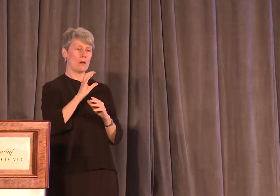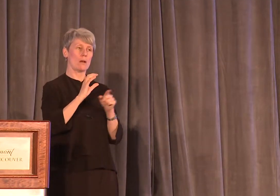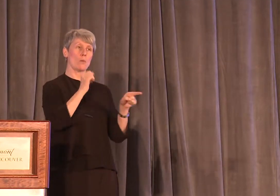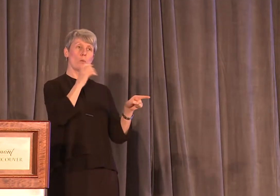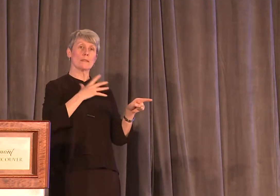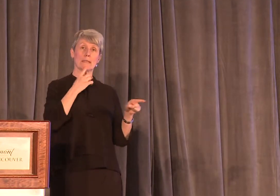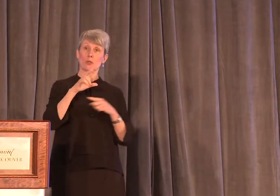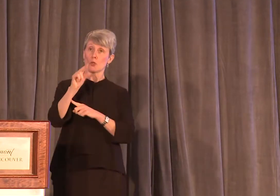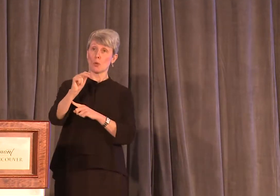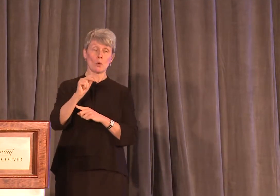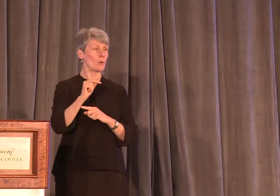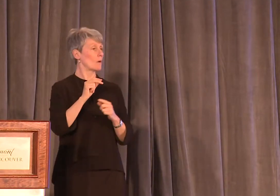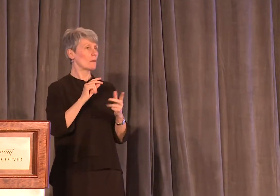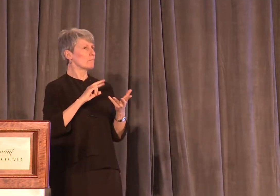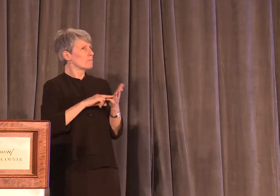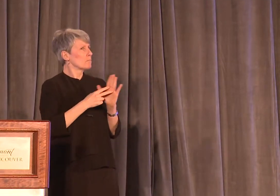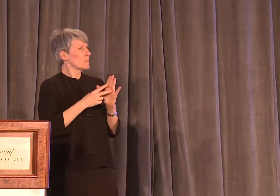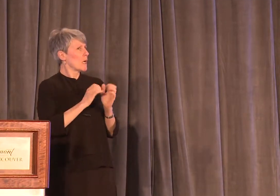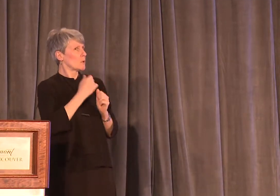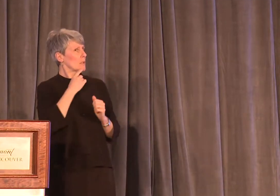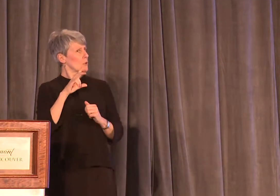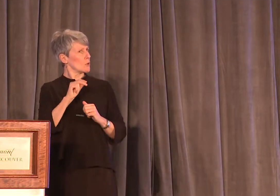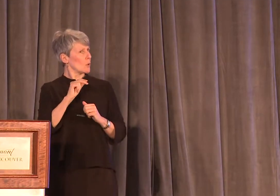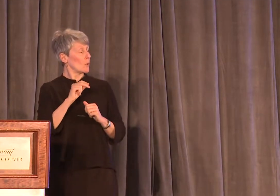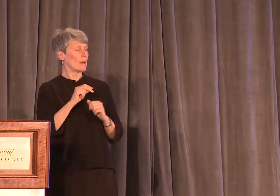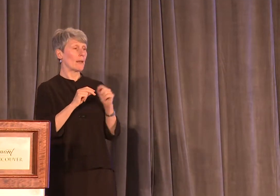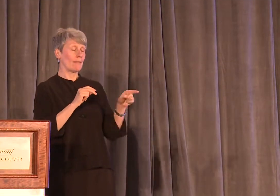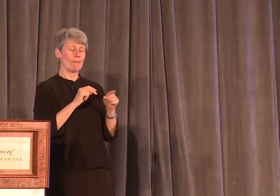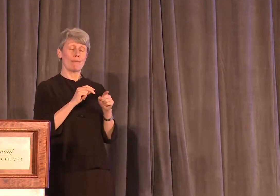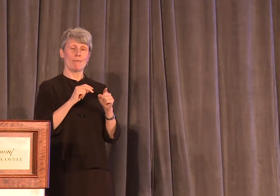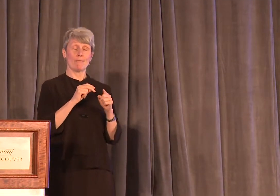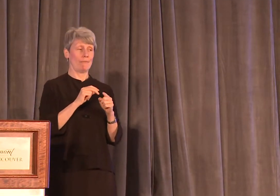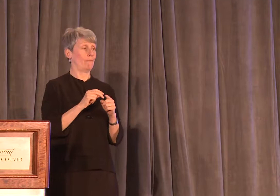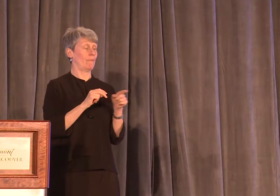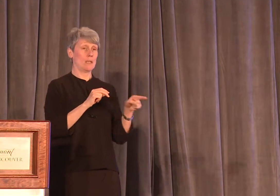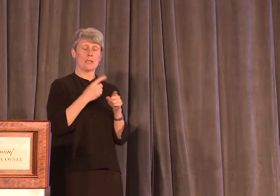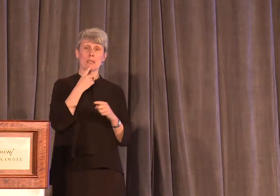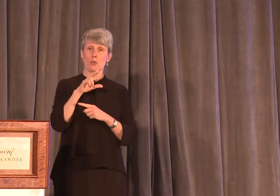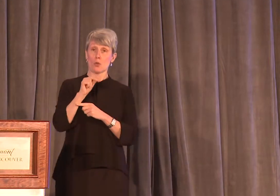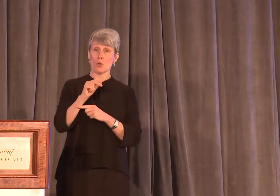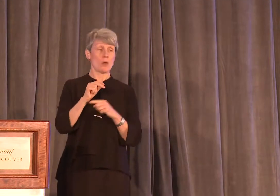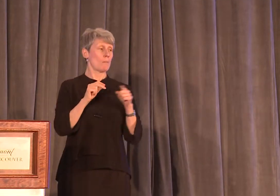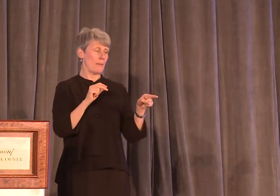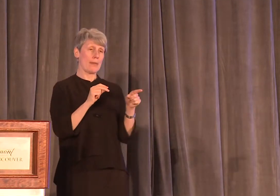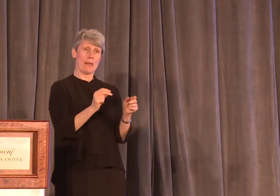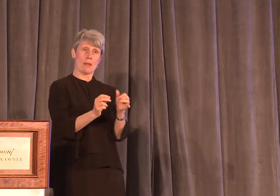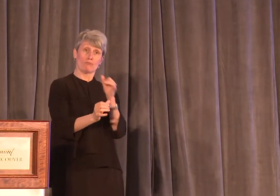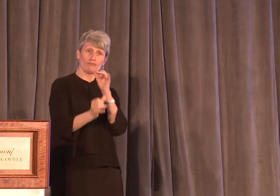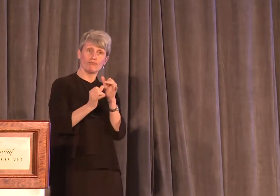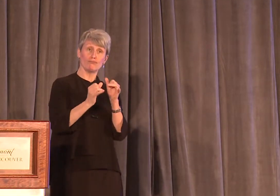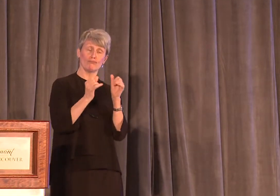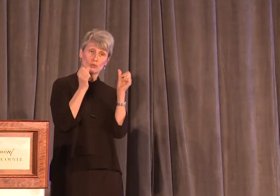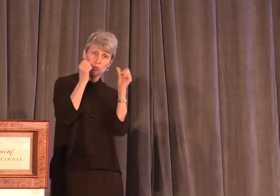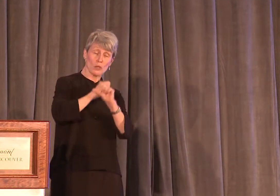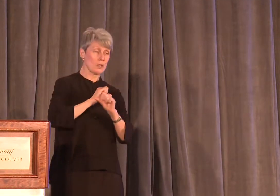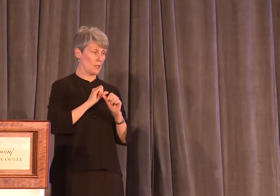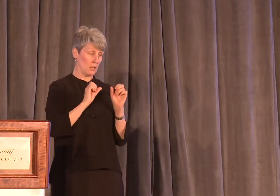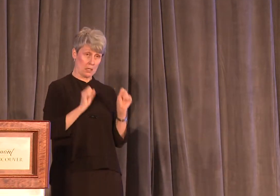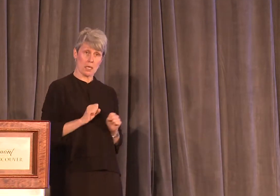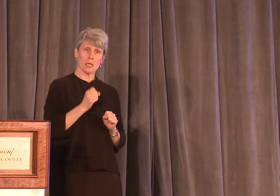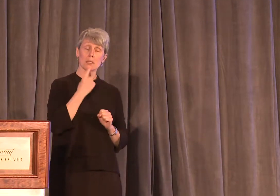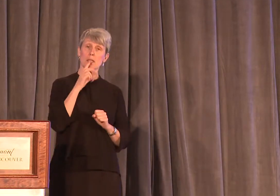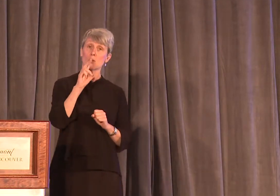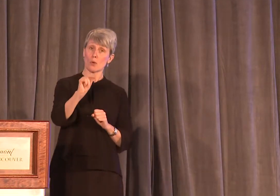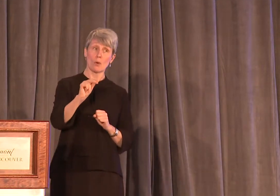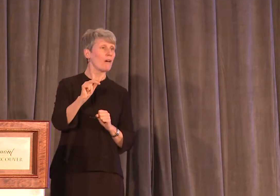particularly as it relates to a person's ability to consent to sexual activity while they're severely intoxicated, and the fact that in